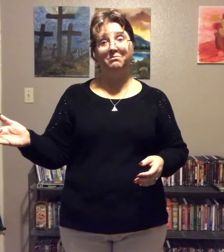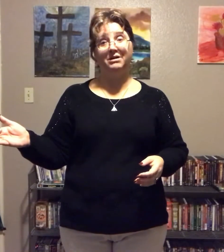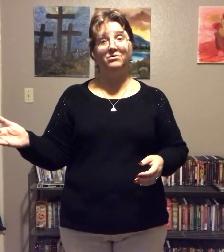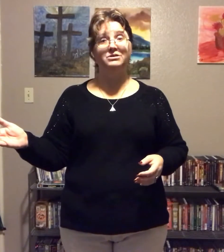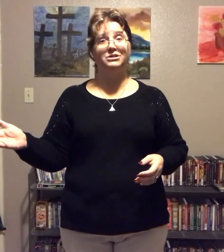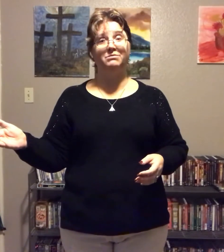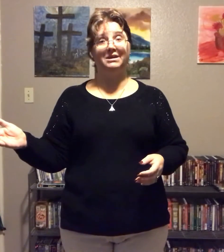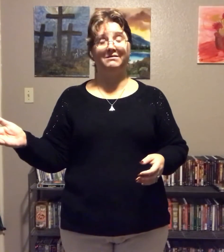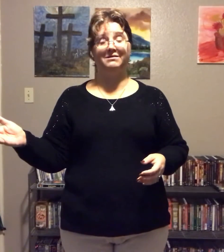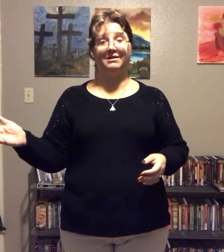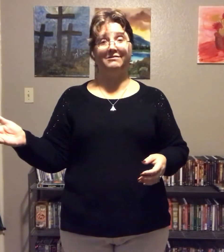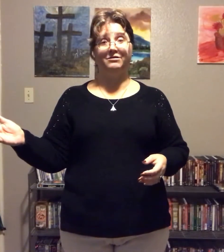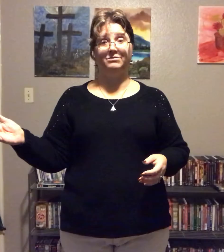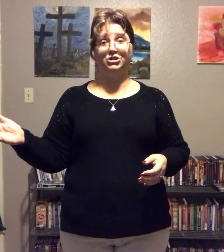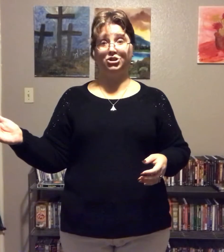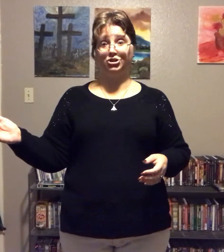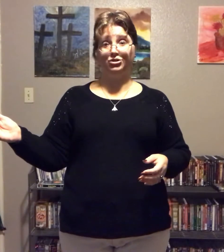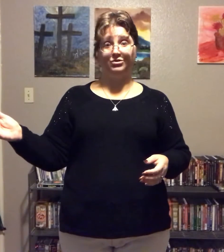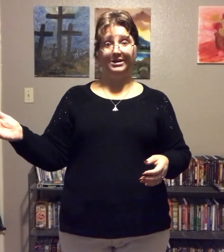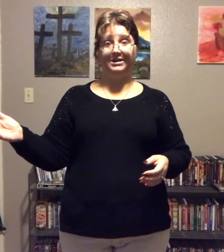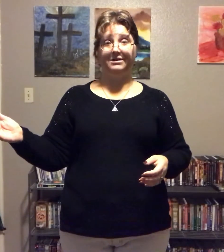be going to because it's got so much sugar in it.